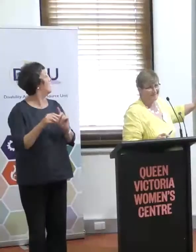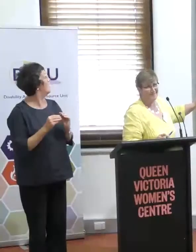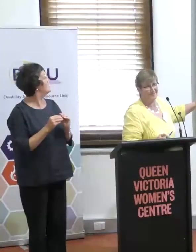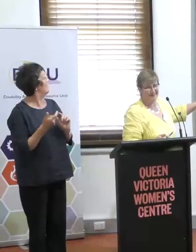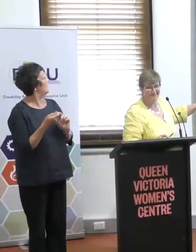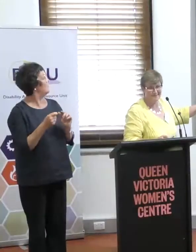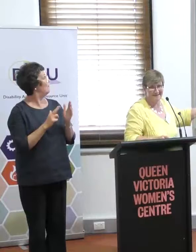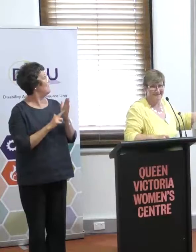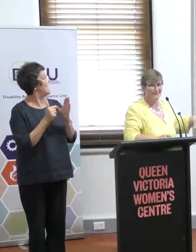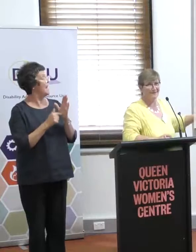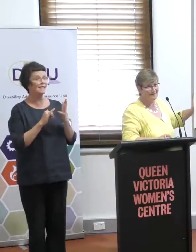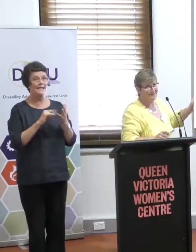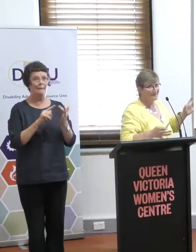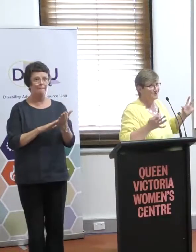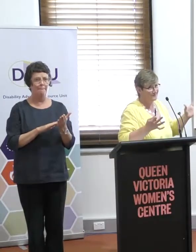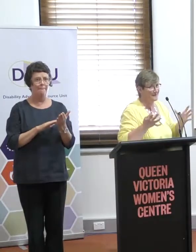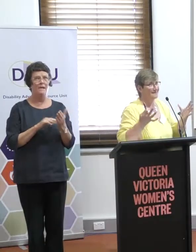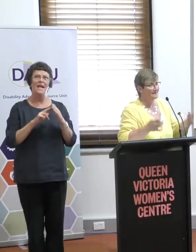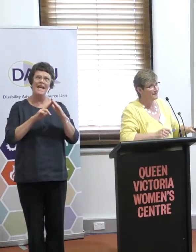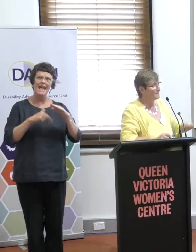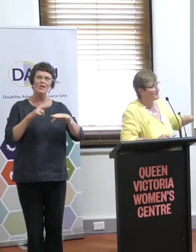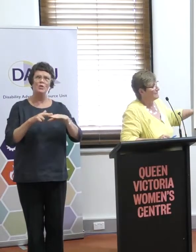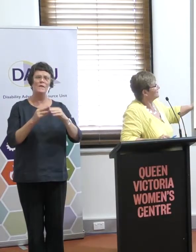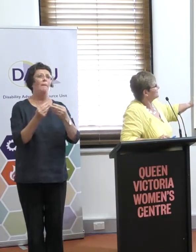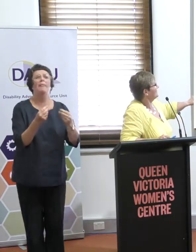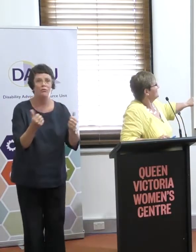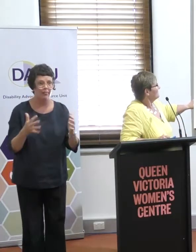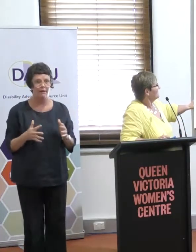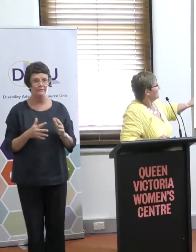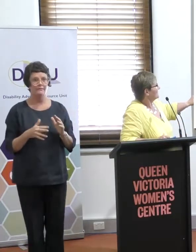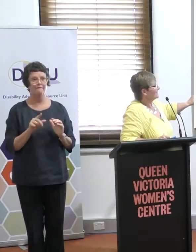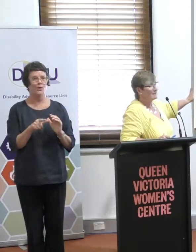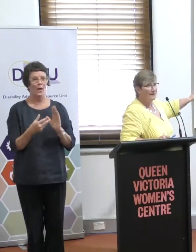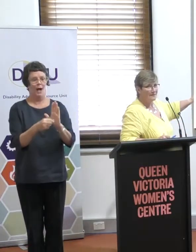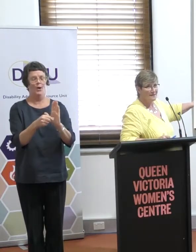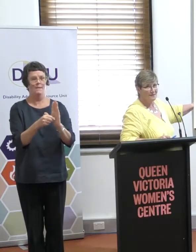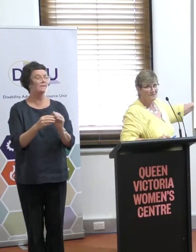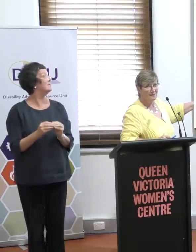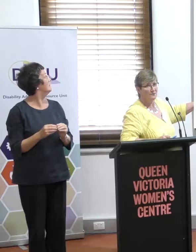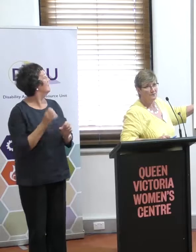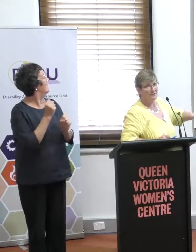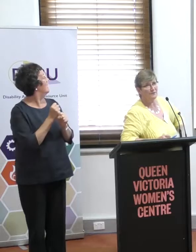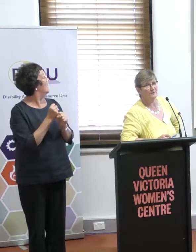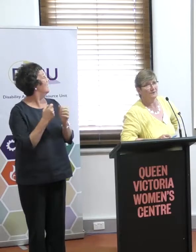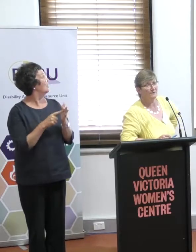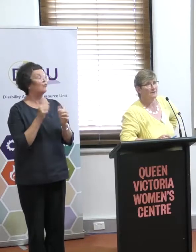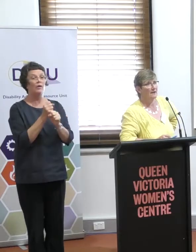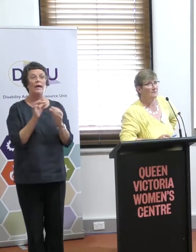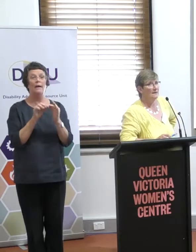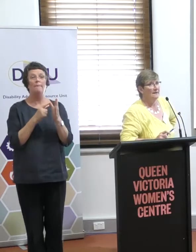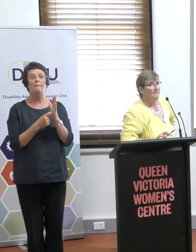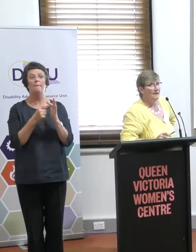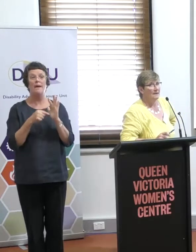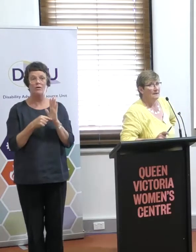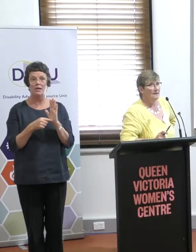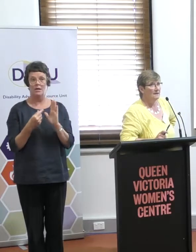can't remember what the acronym stands for anyway, it's the national thing that economists belong to. Greg Barrett is an economist who used to lecture at the University of